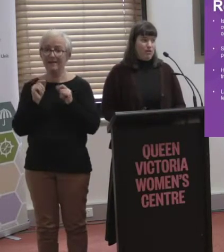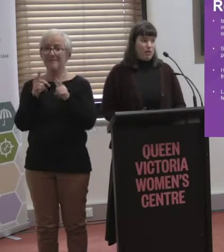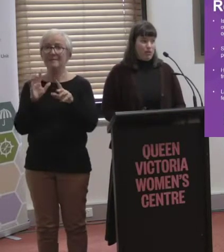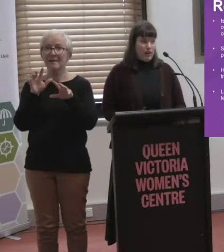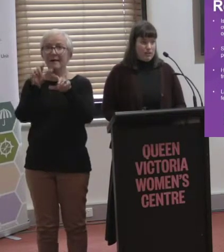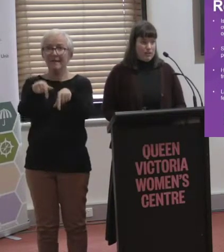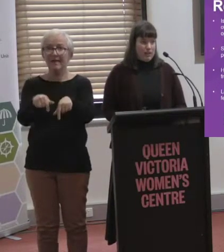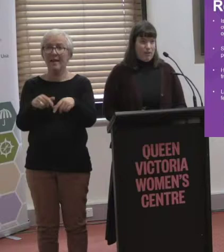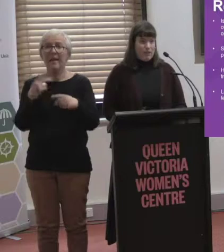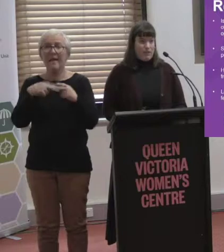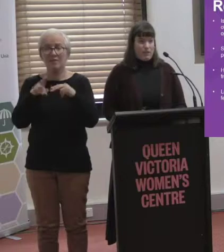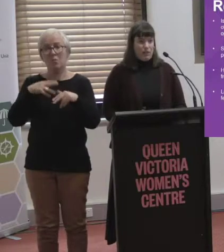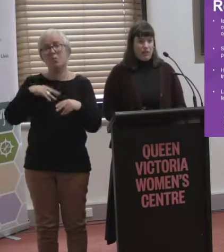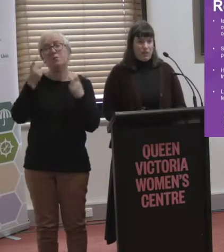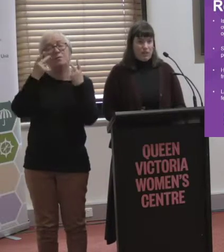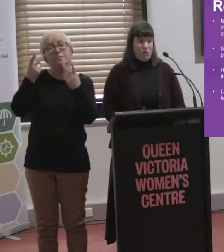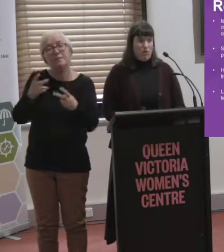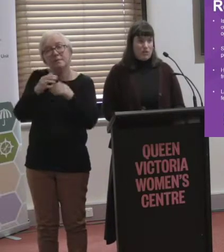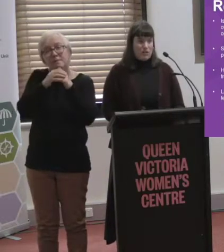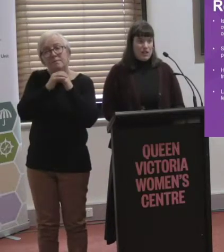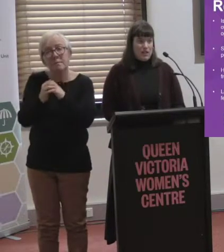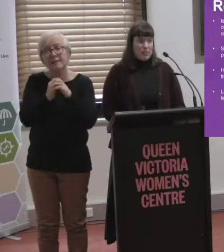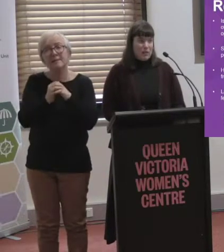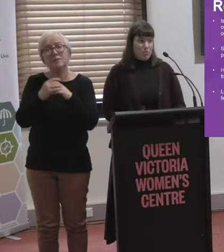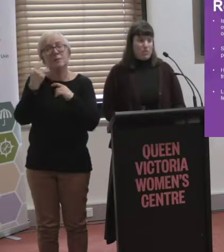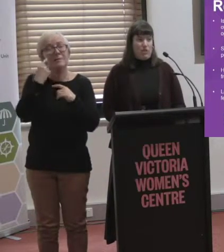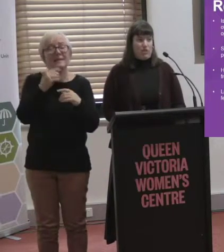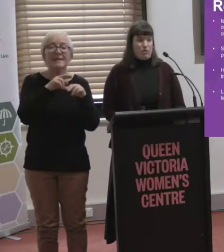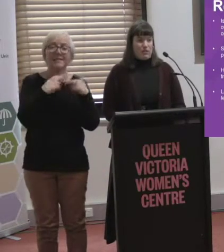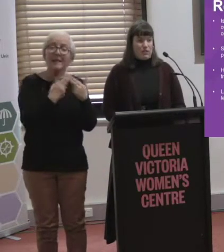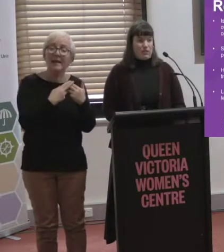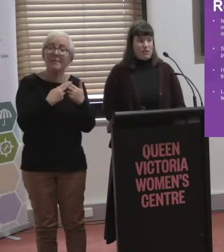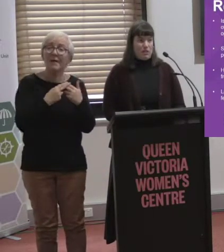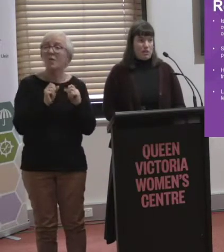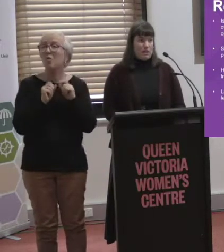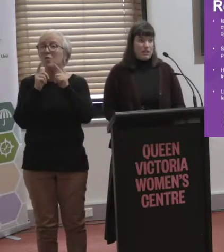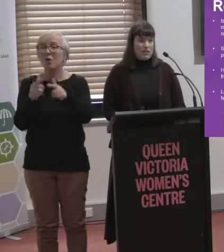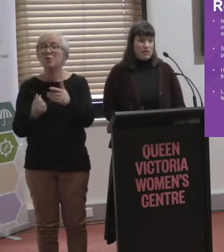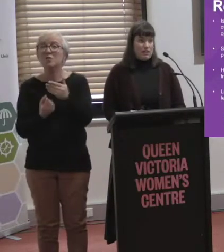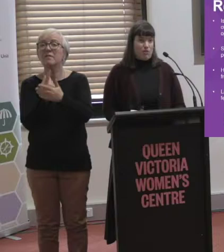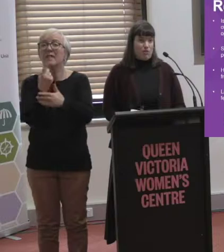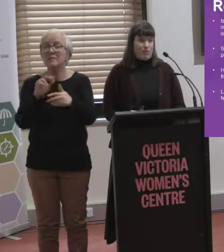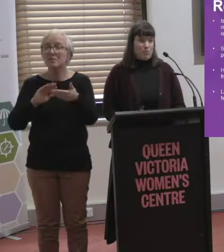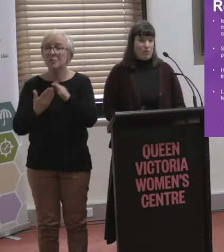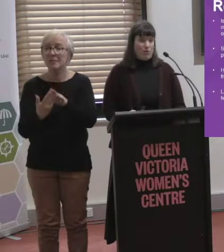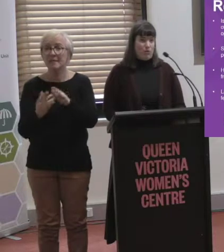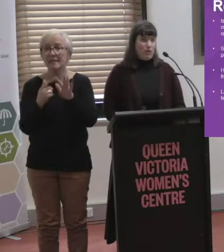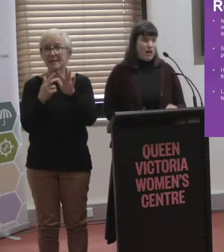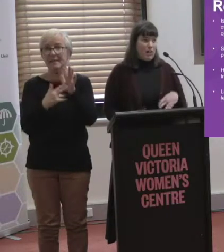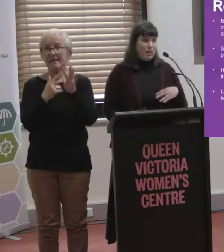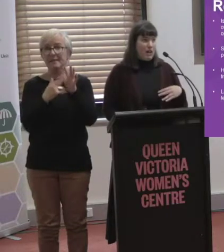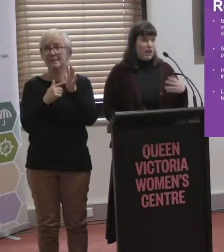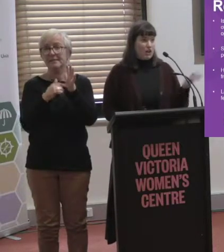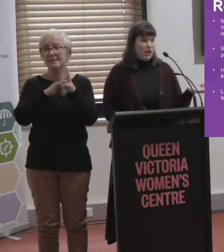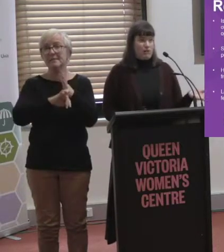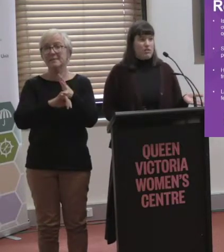got were visiting friends, seeing family more often, being able to go to events, community events. So, for example, you're